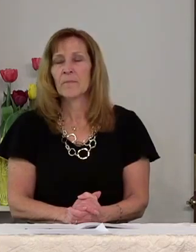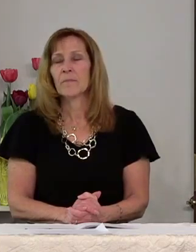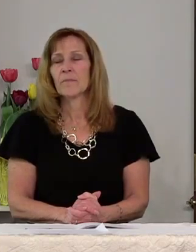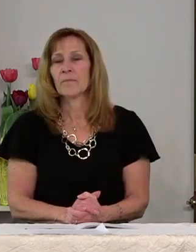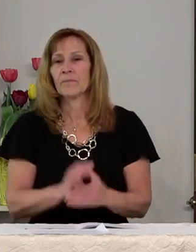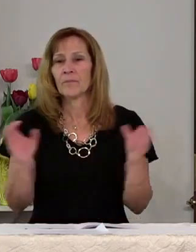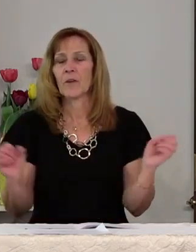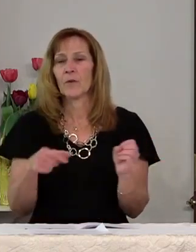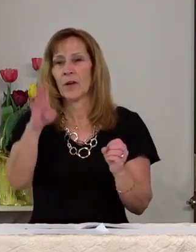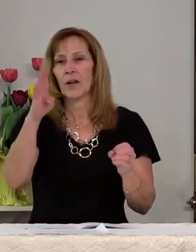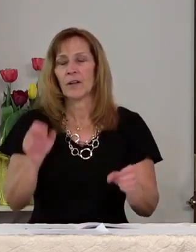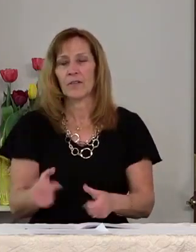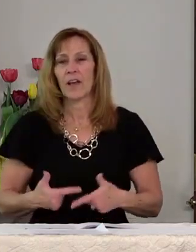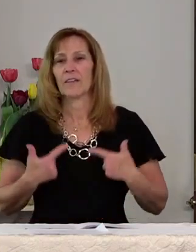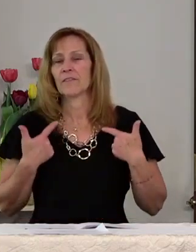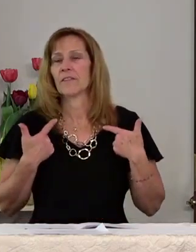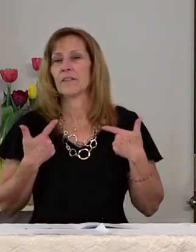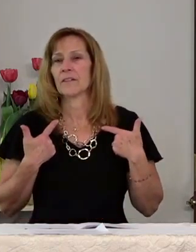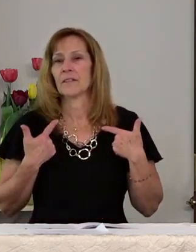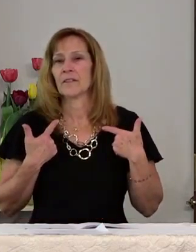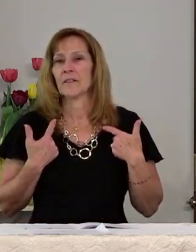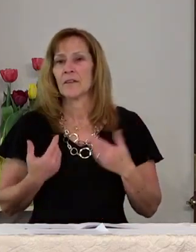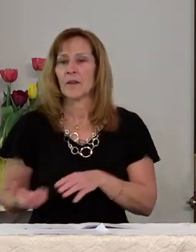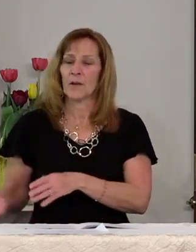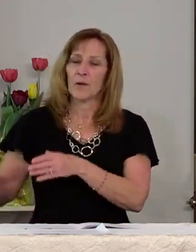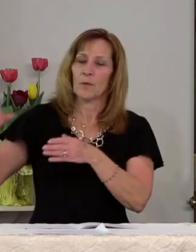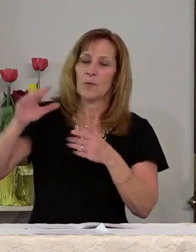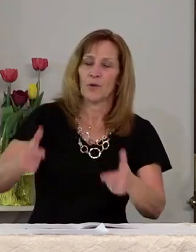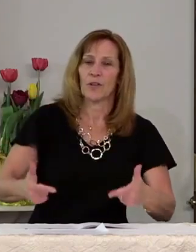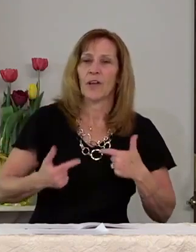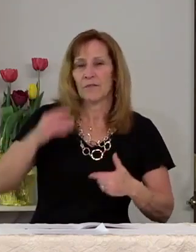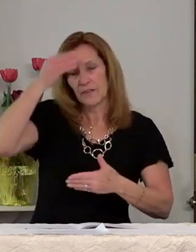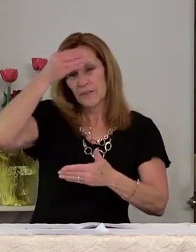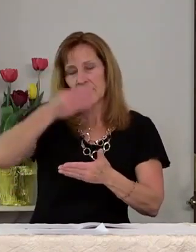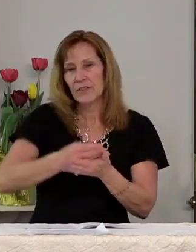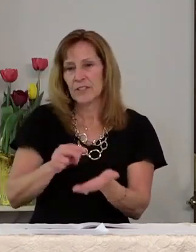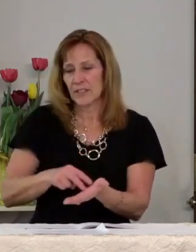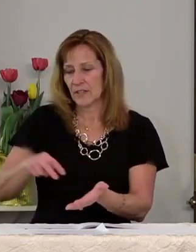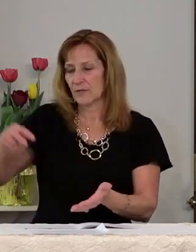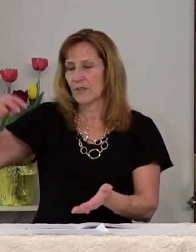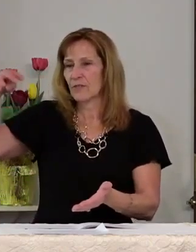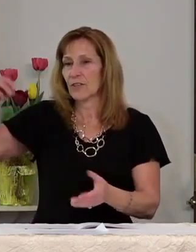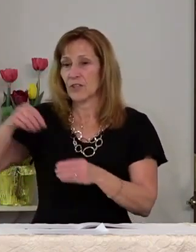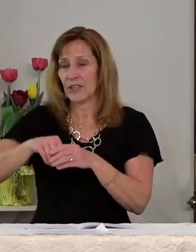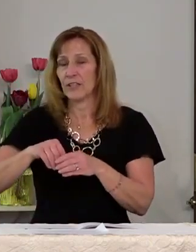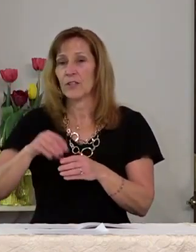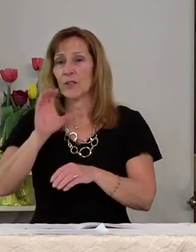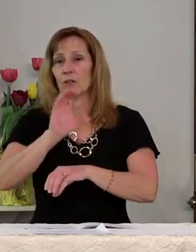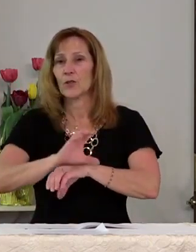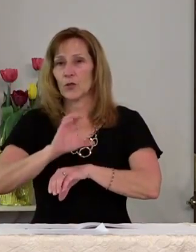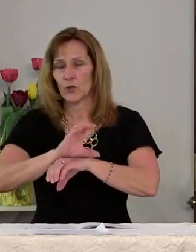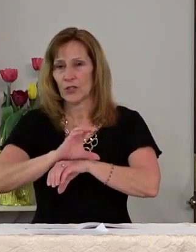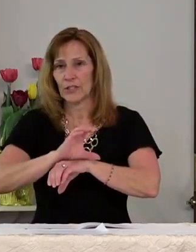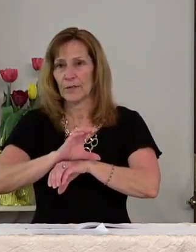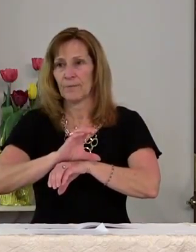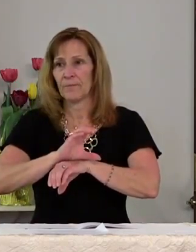oh god of life pour the life of your son's resurrection into the churches